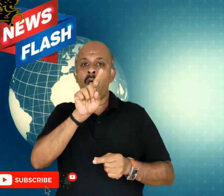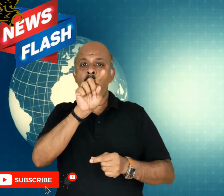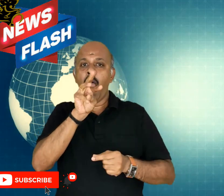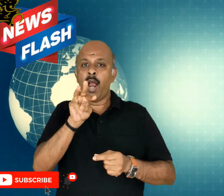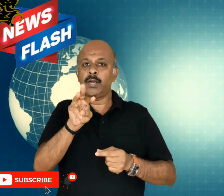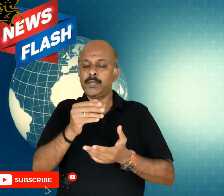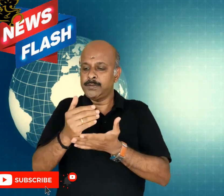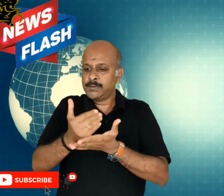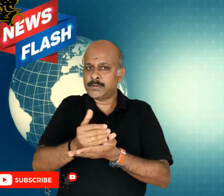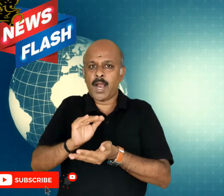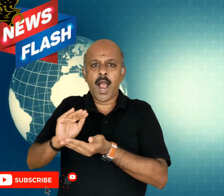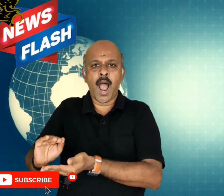devices.